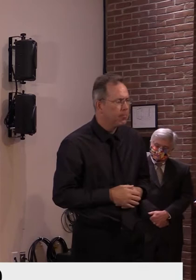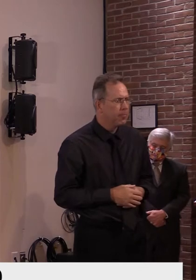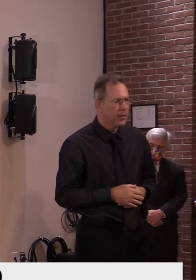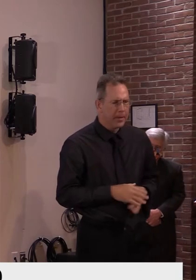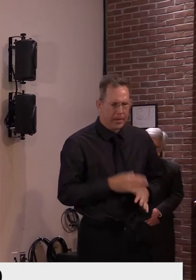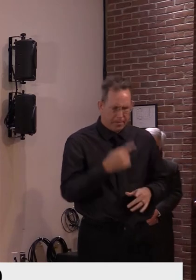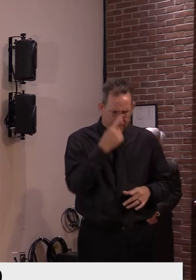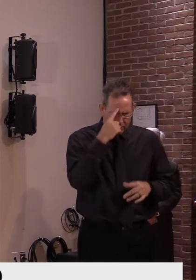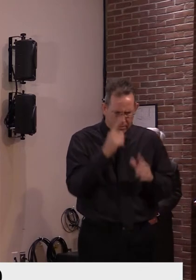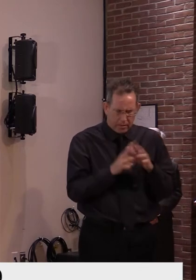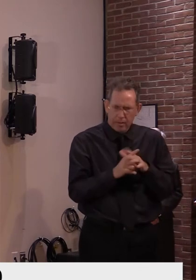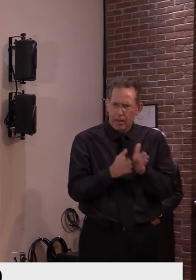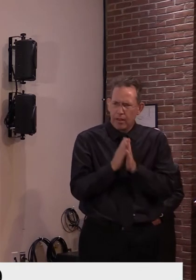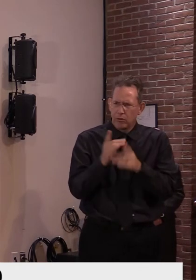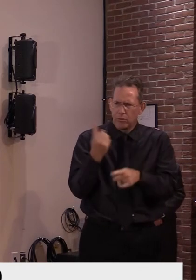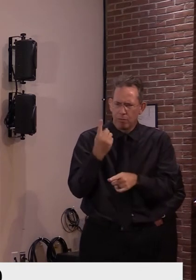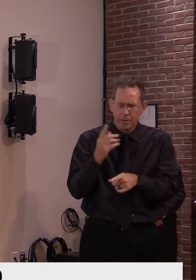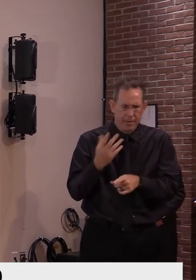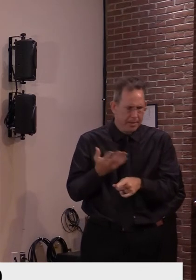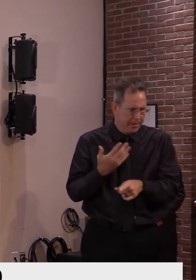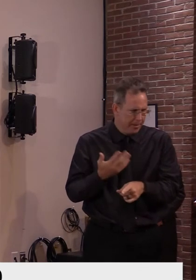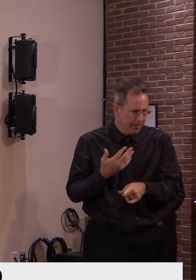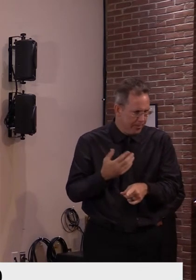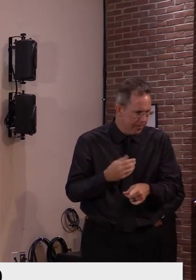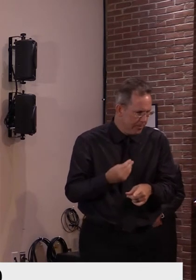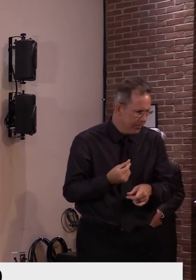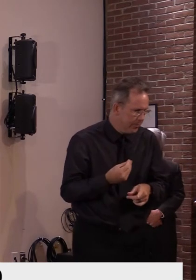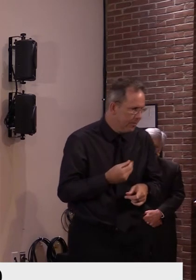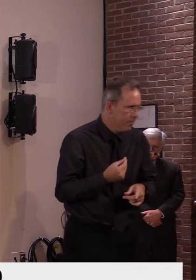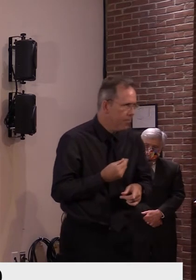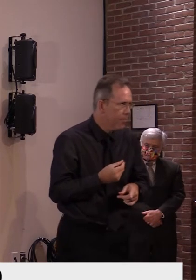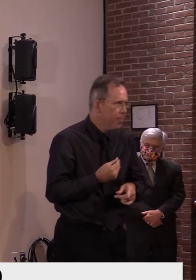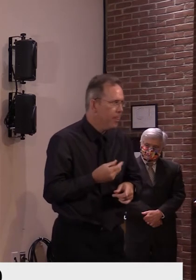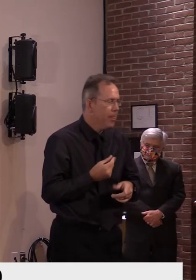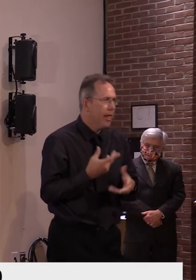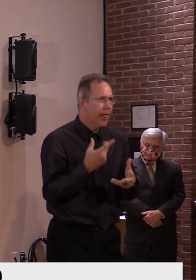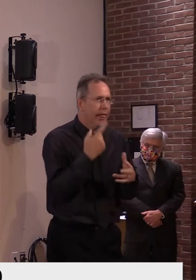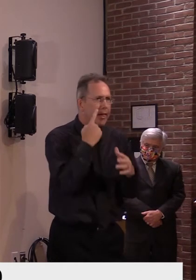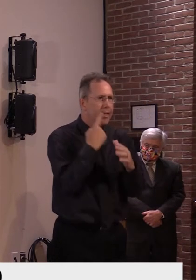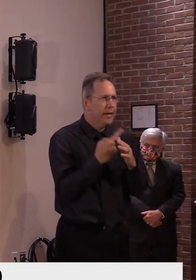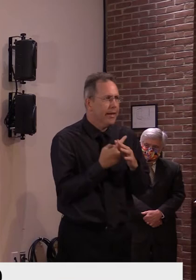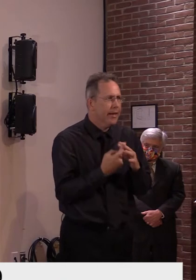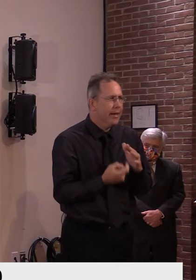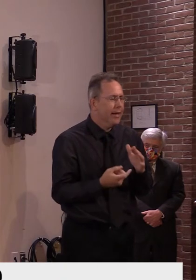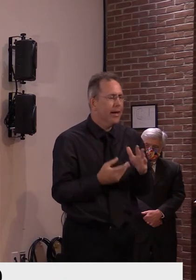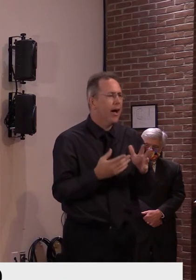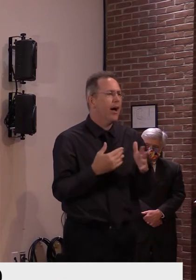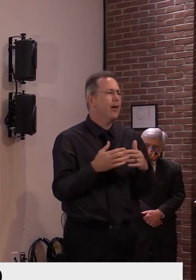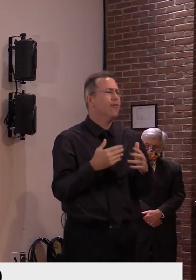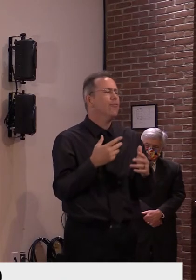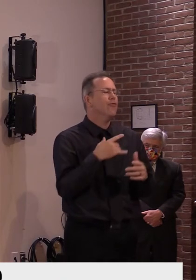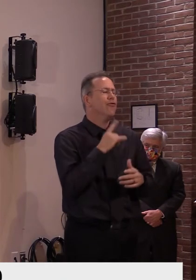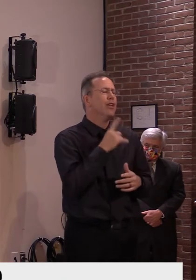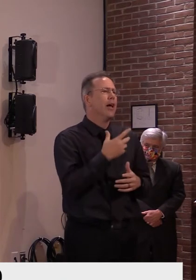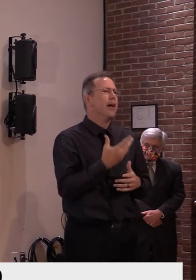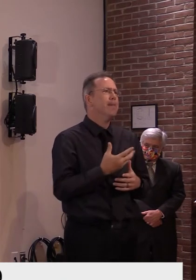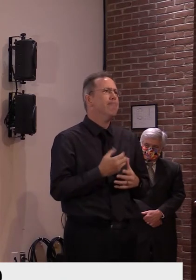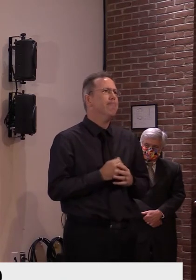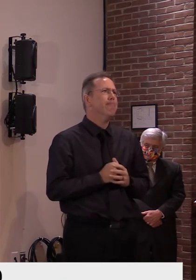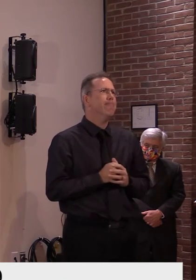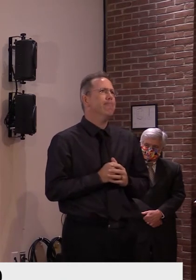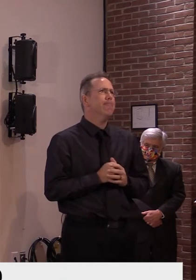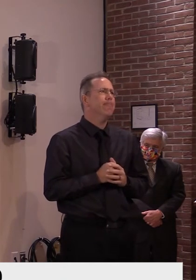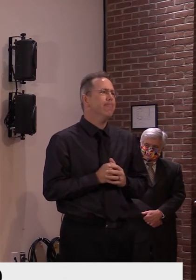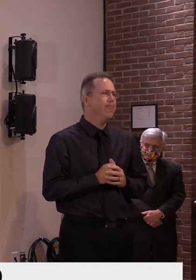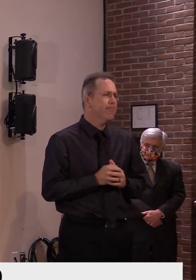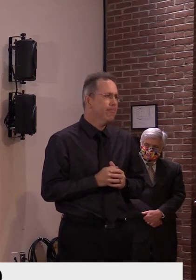I'm sure it wouldn't, uh, uh, uh, about activity, but, um, um, what, what kind of, um, um, action